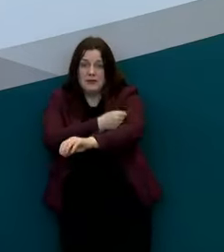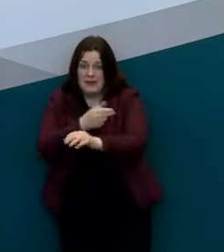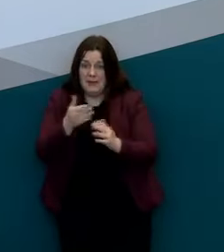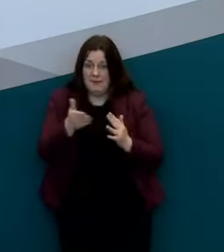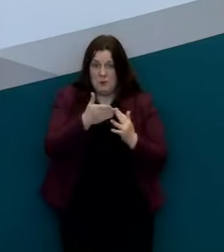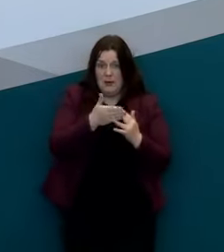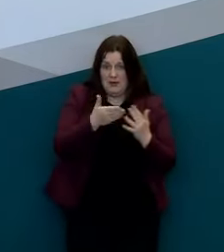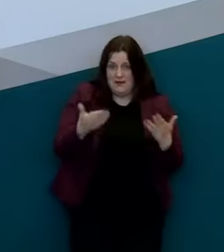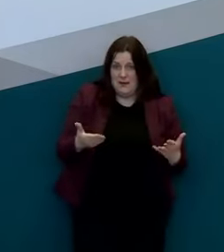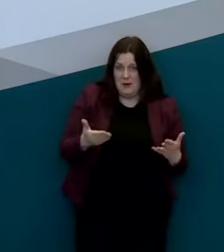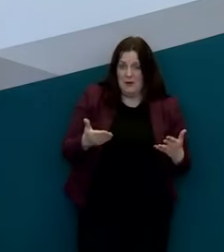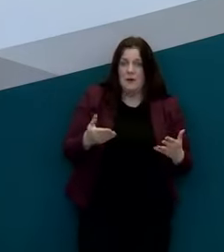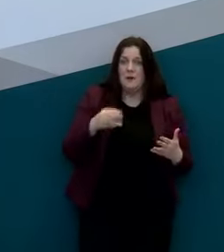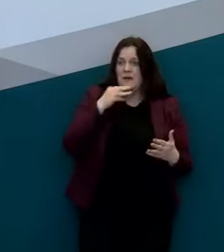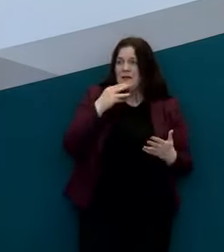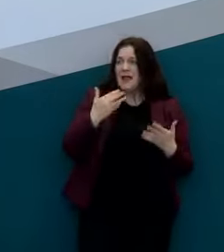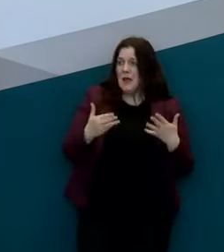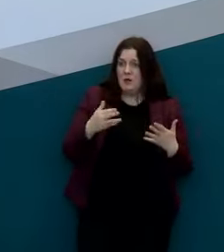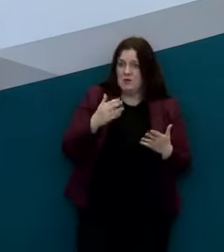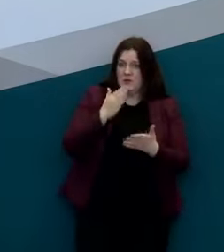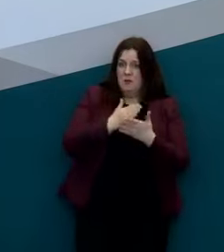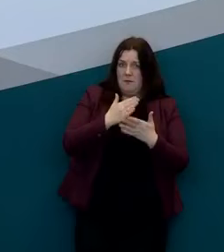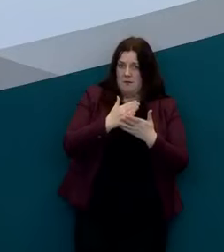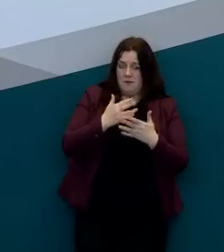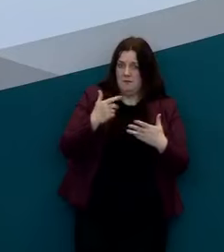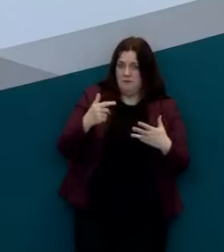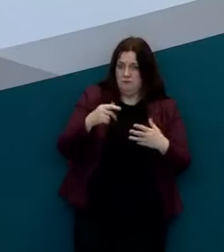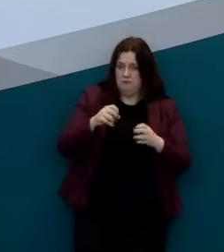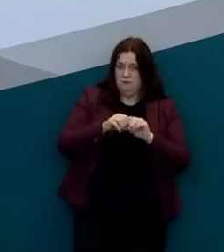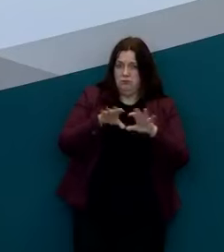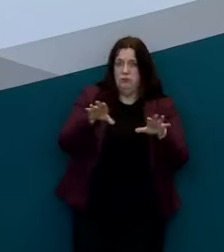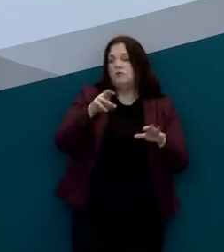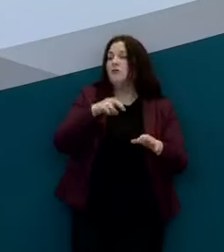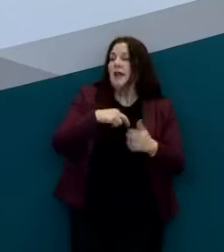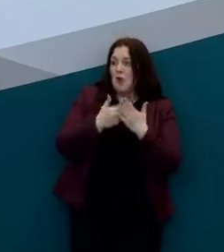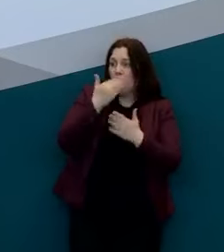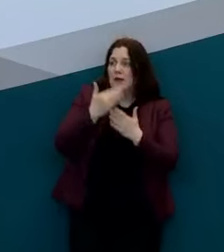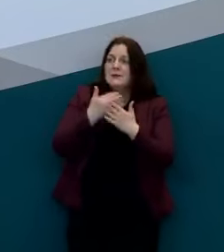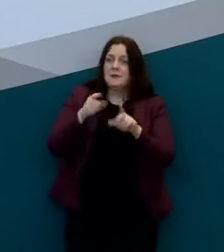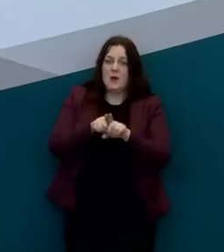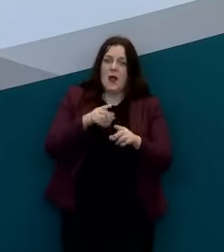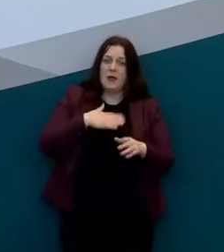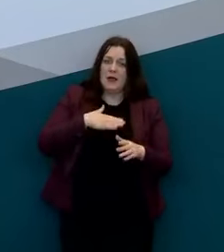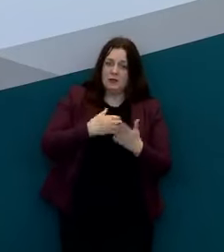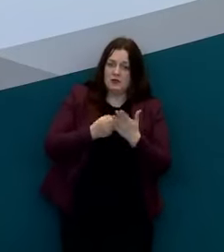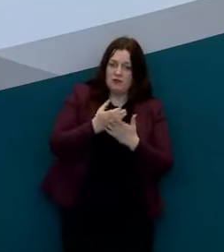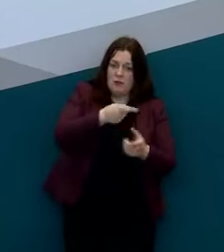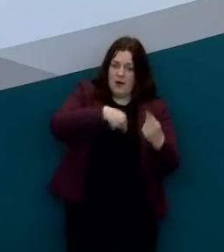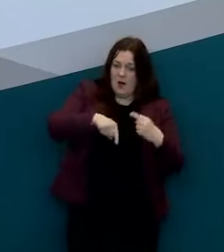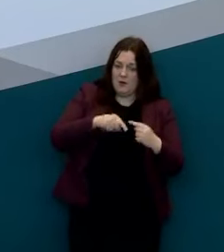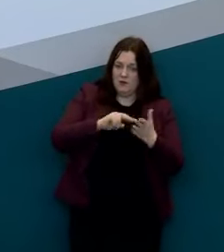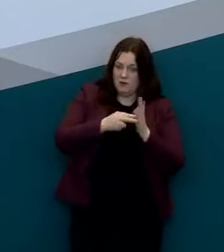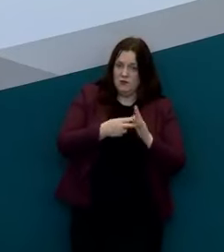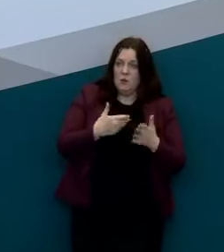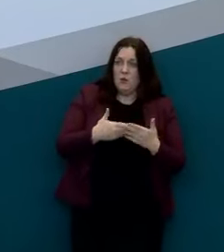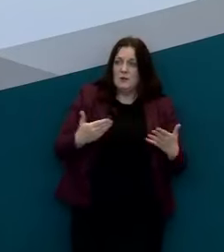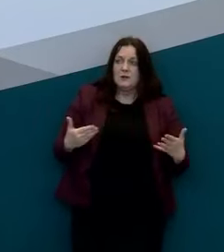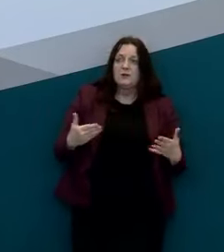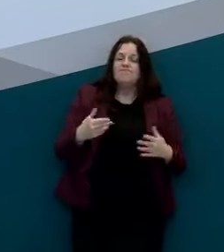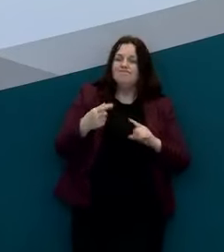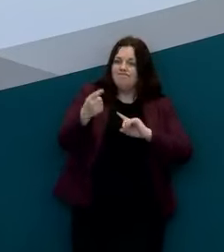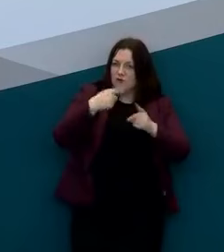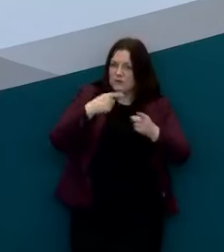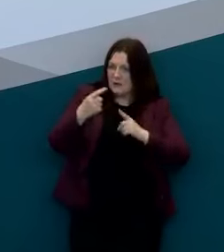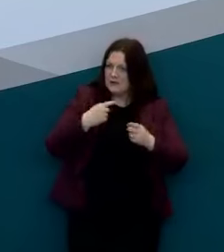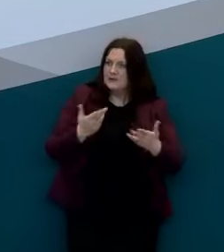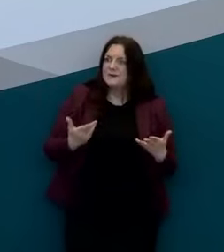a range of other uh learning if you like that will be happening on an ongoing basis so i'd like to see or describe our strategy uh as a responsive